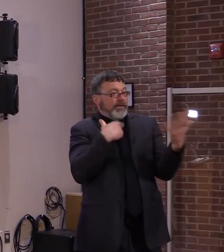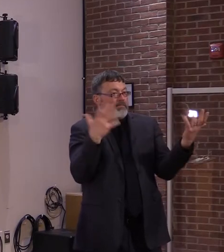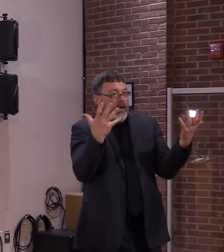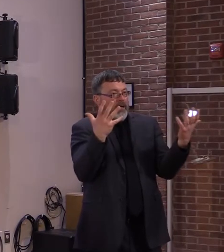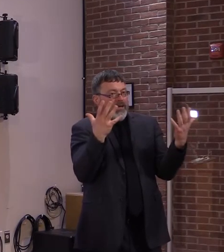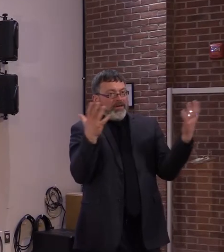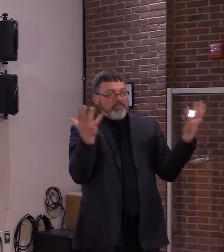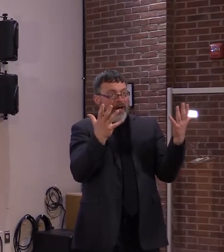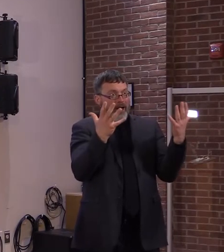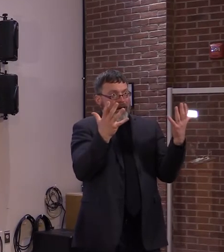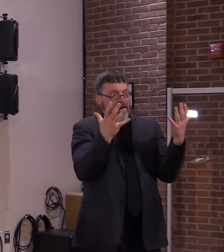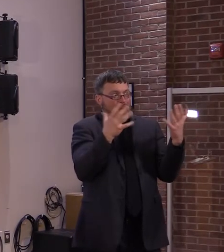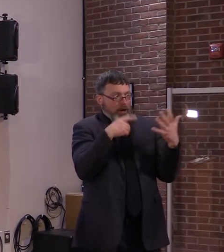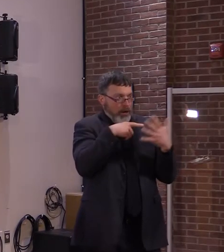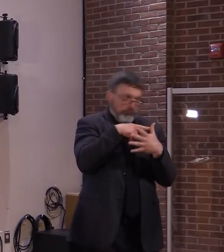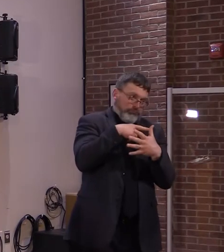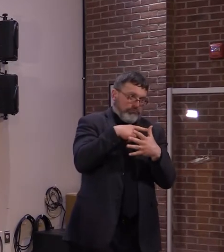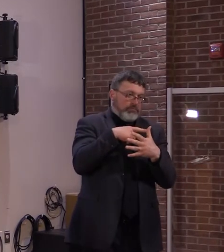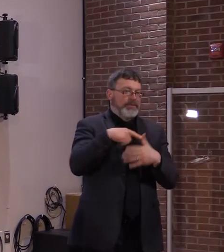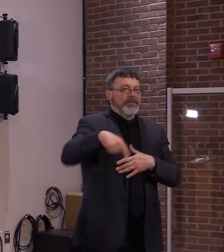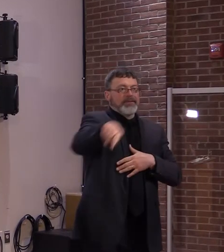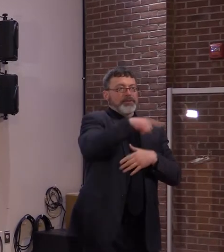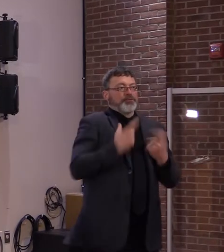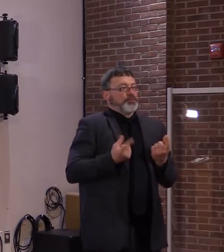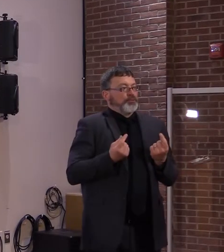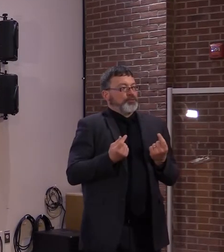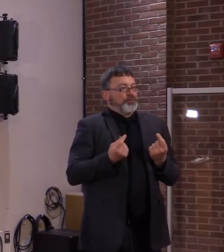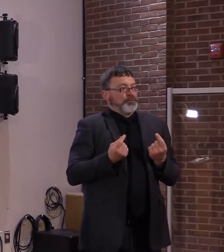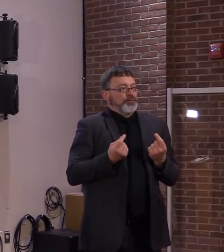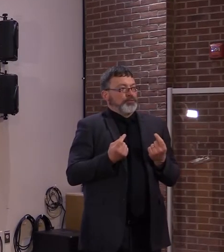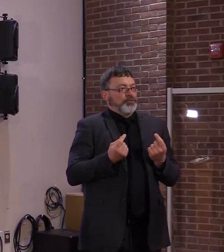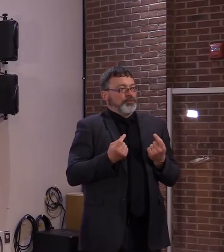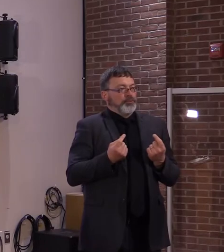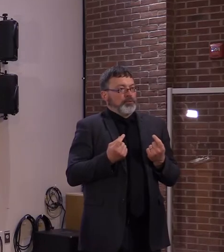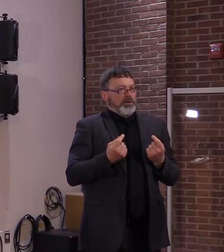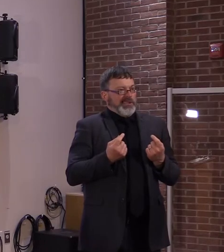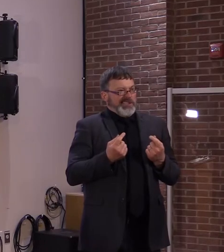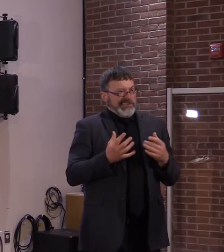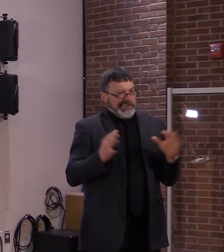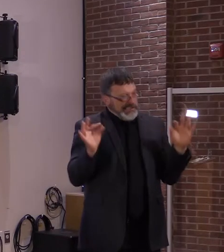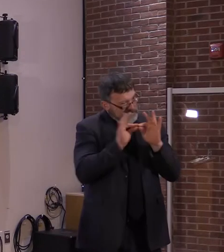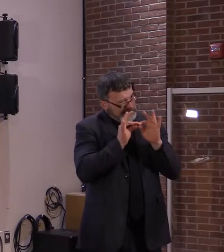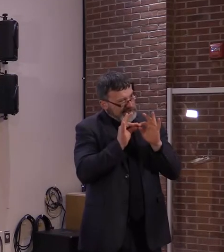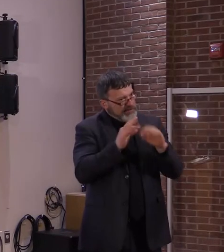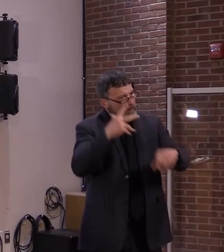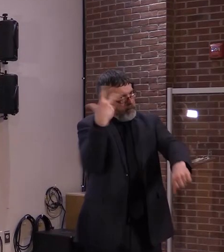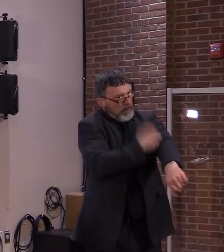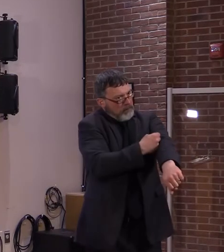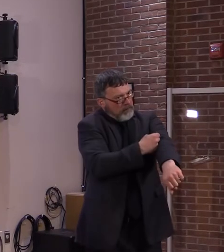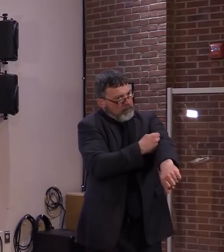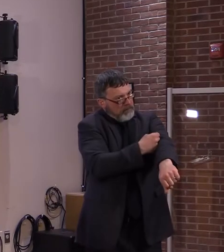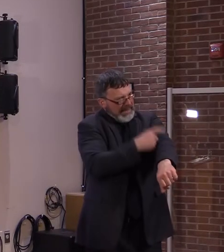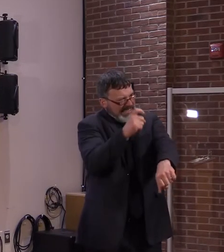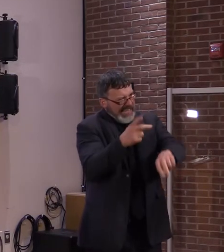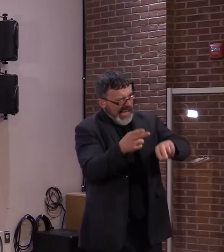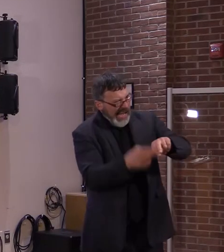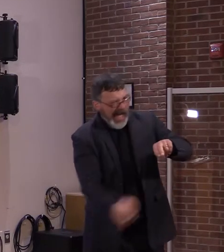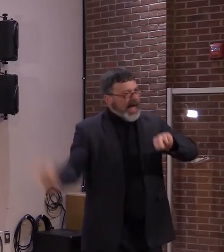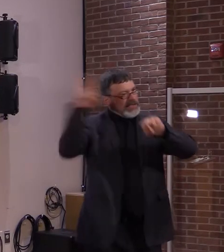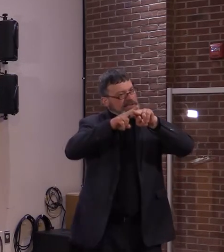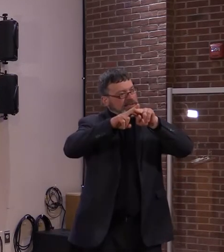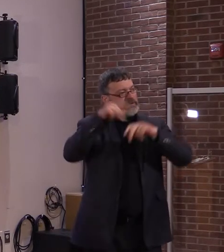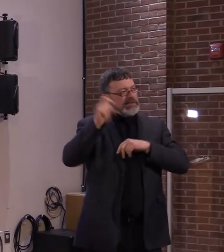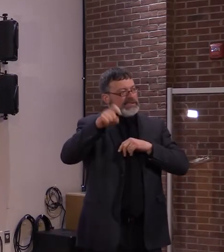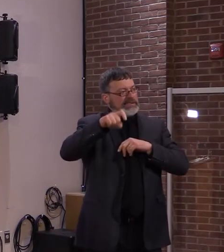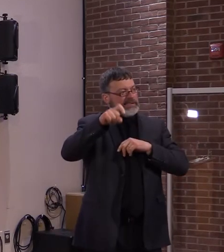variables include the vaccination rate and how successful that is. And probably the most important variable to me